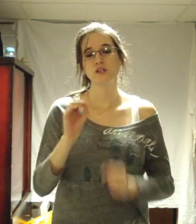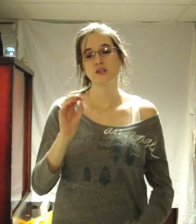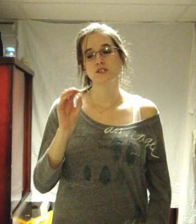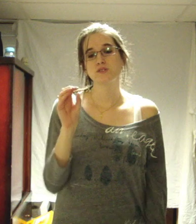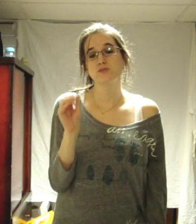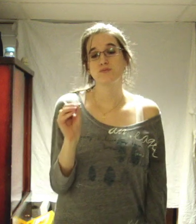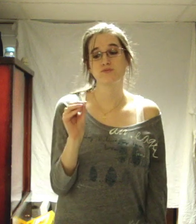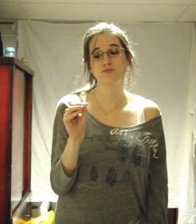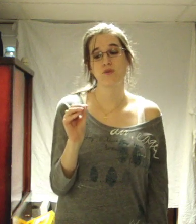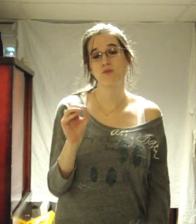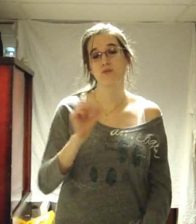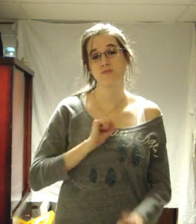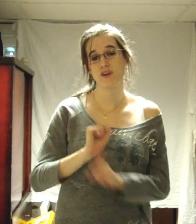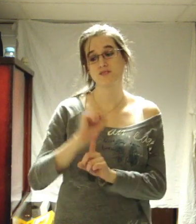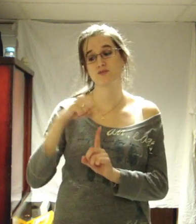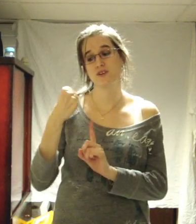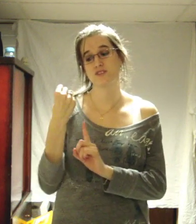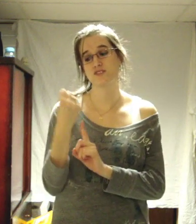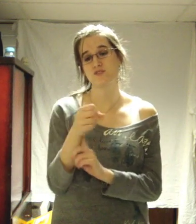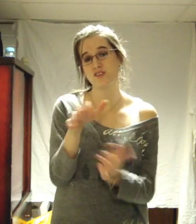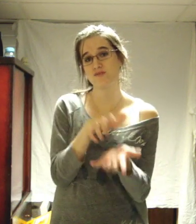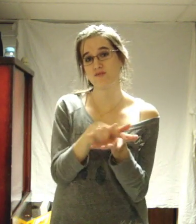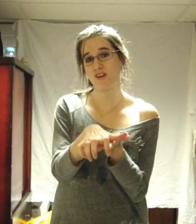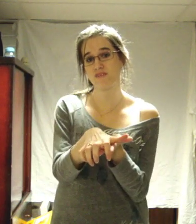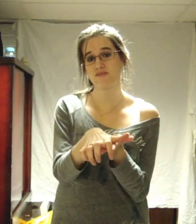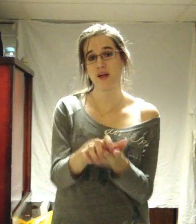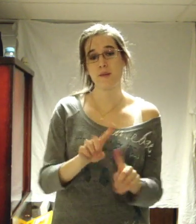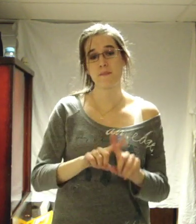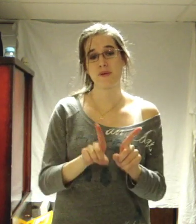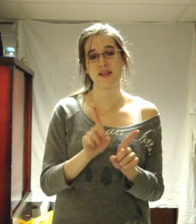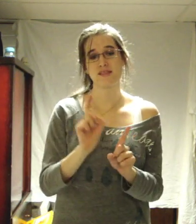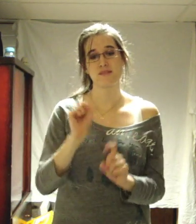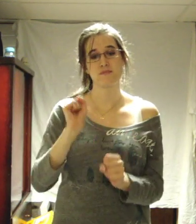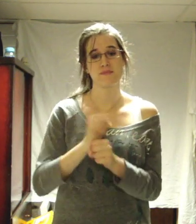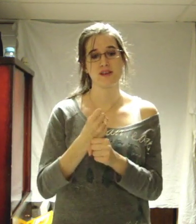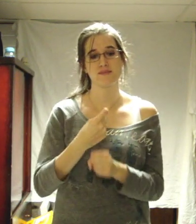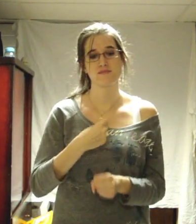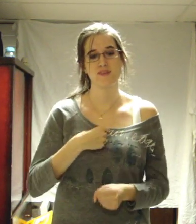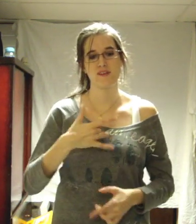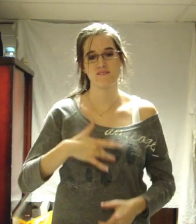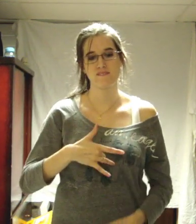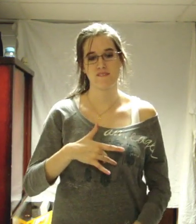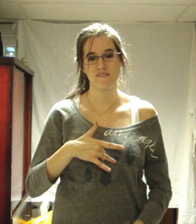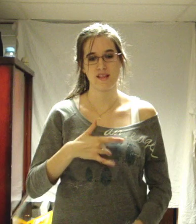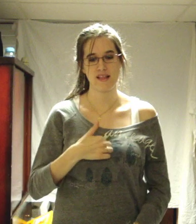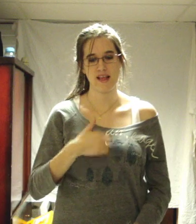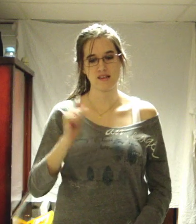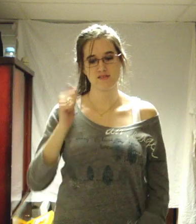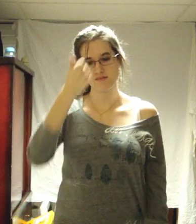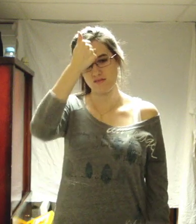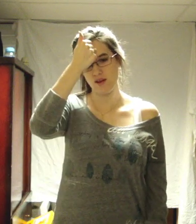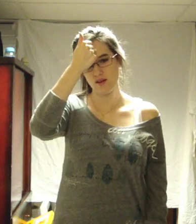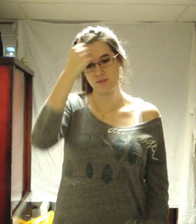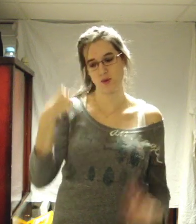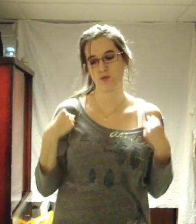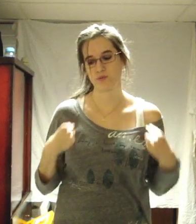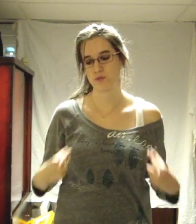So my situation's rough That just makes me a dumb human